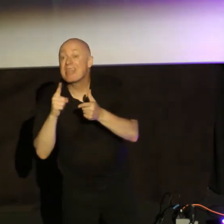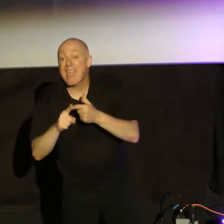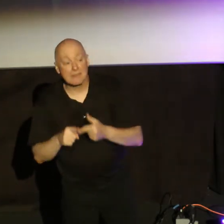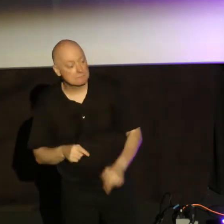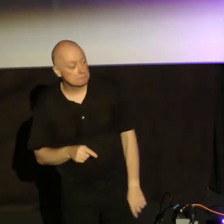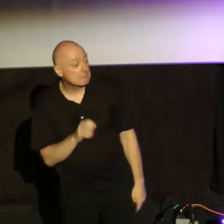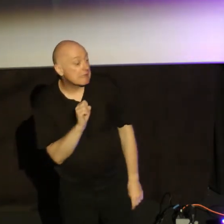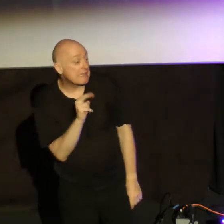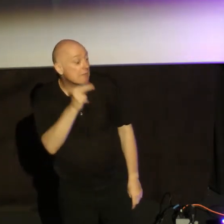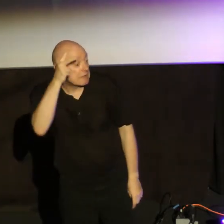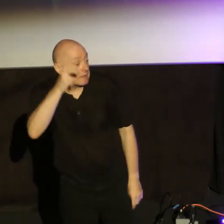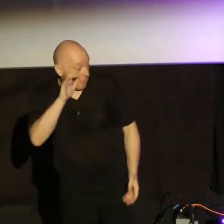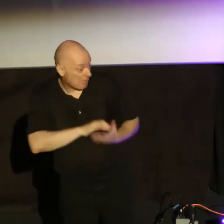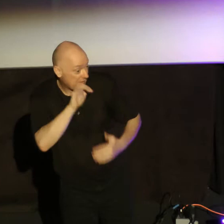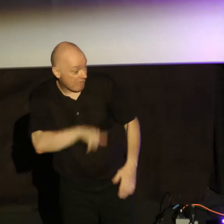demons believe and shudder.